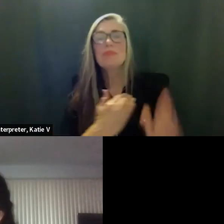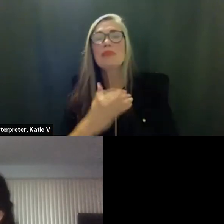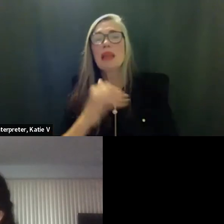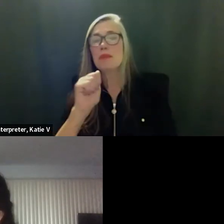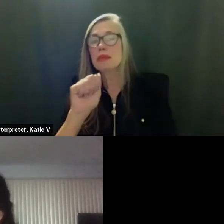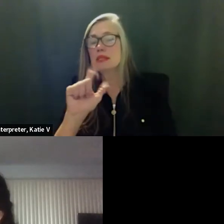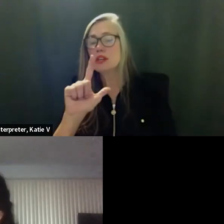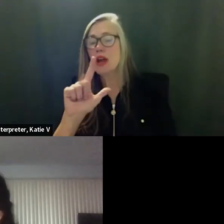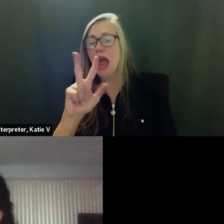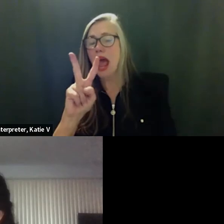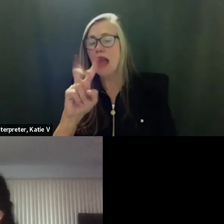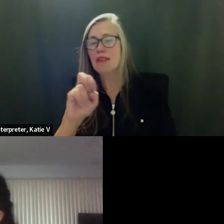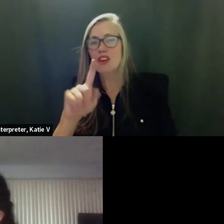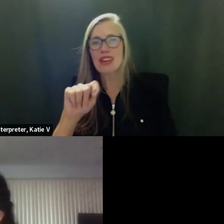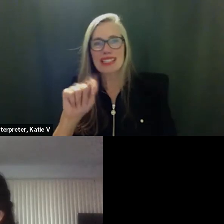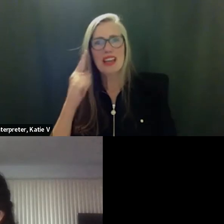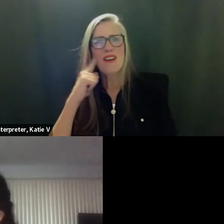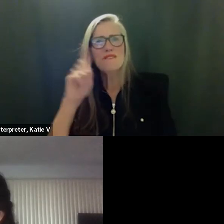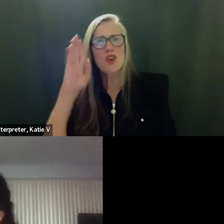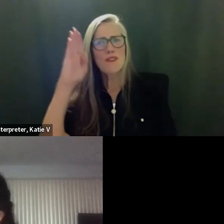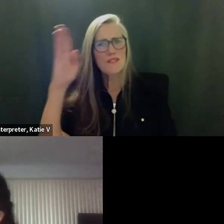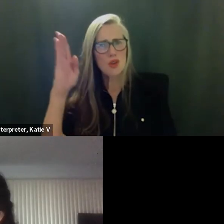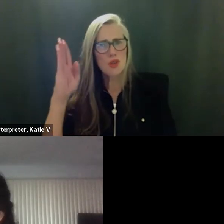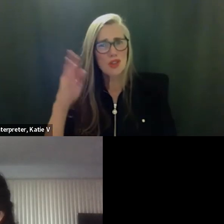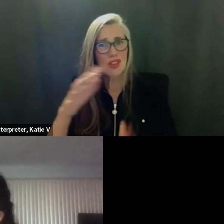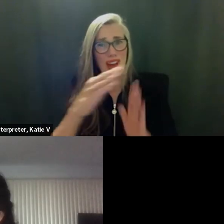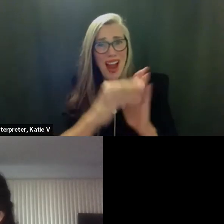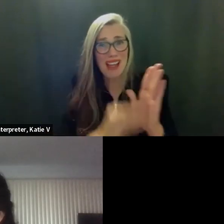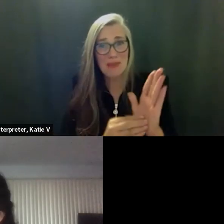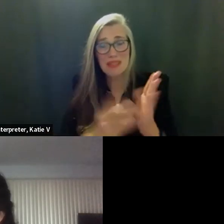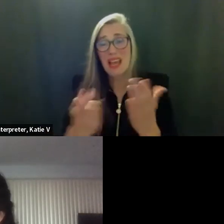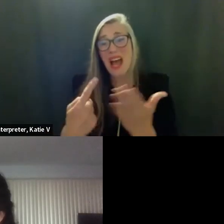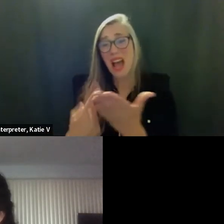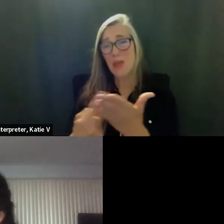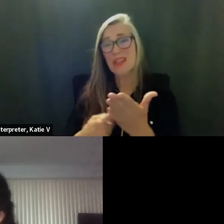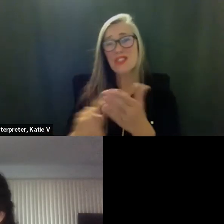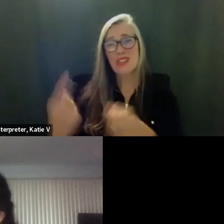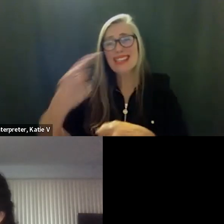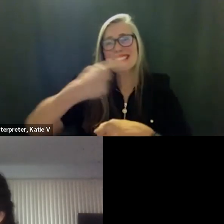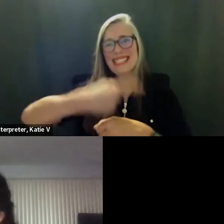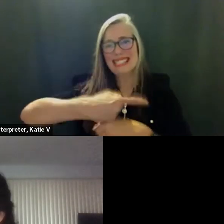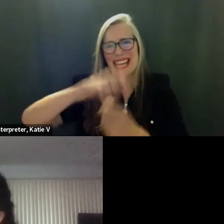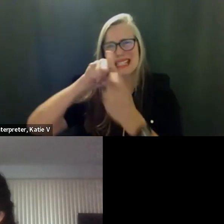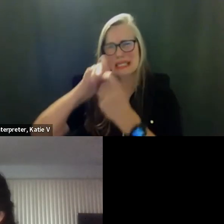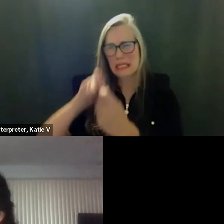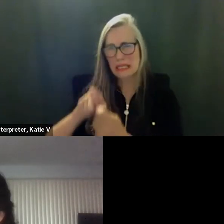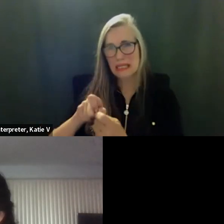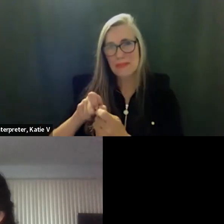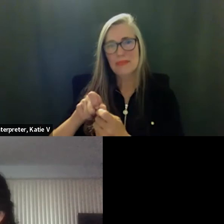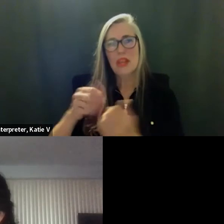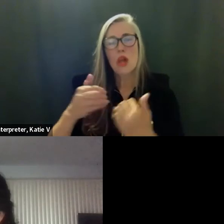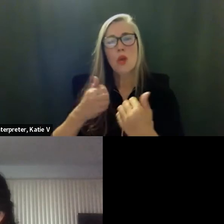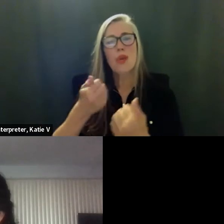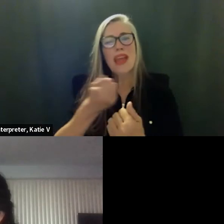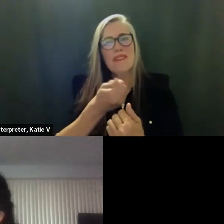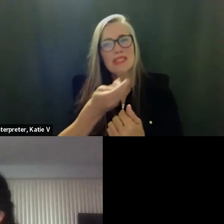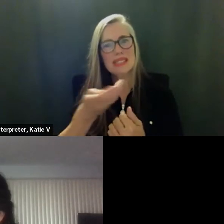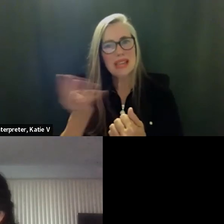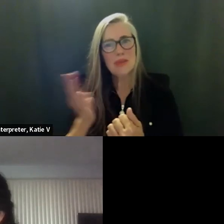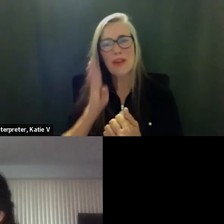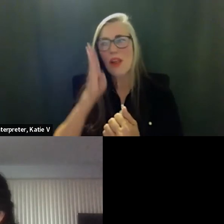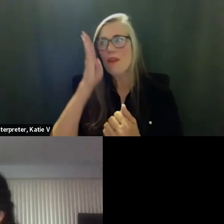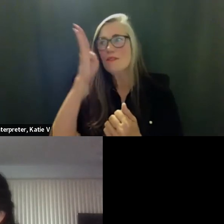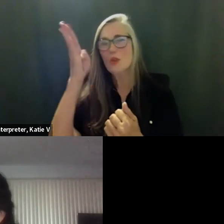items i'd like for us to start discussing dates uh we had we have several uh future agenda items